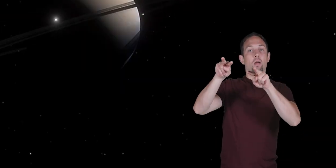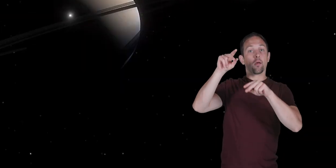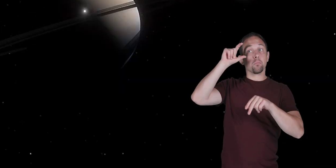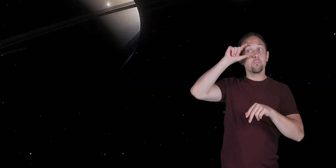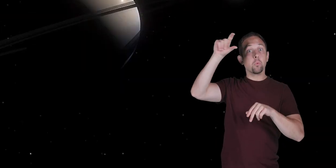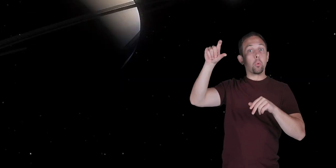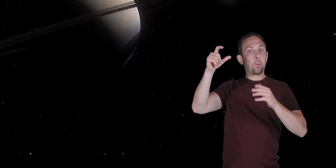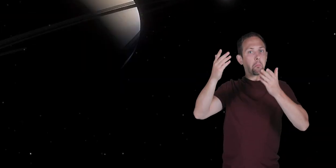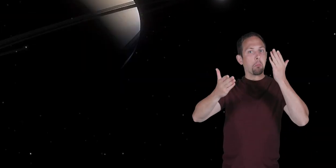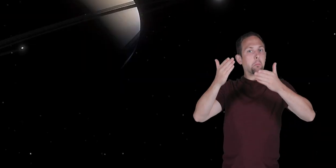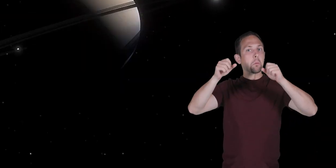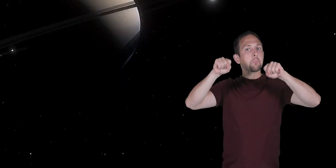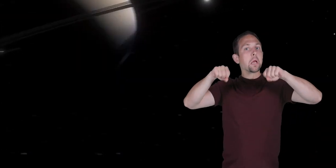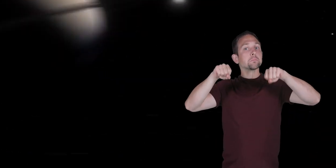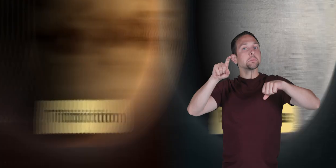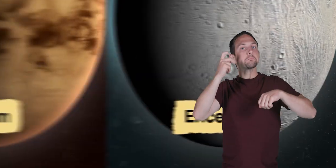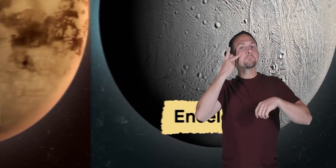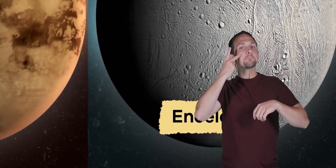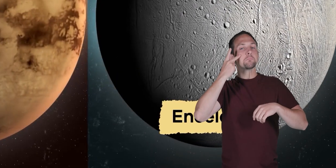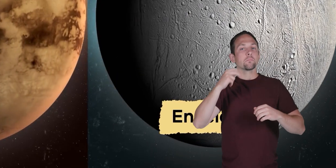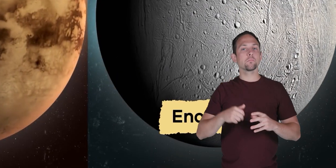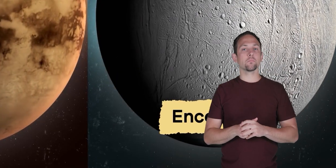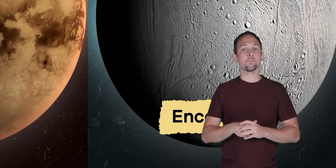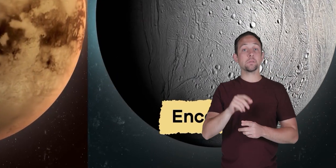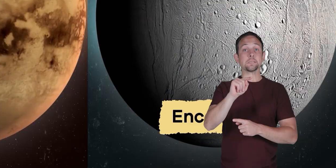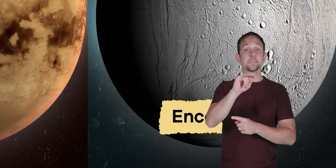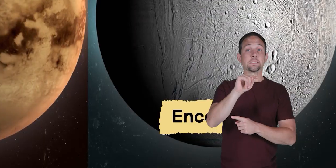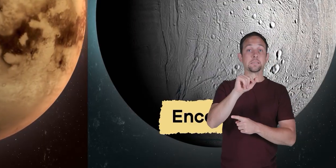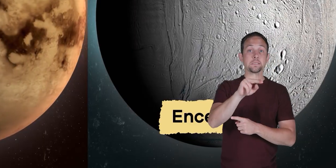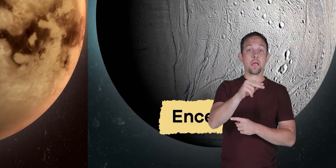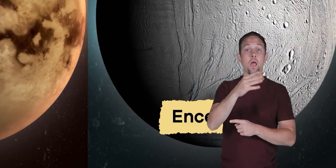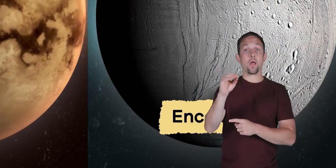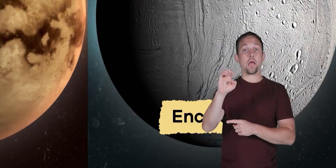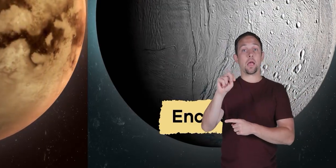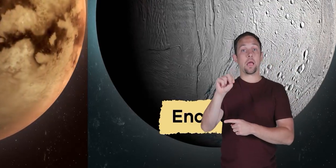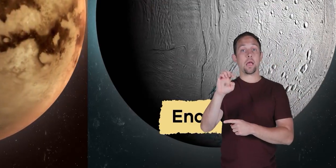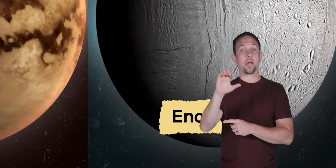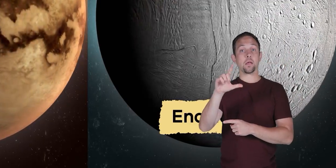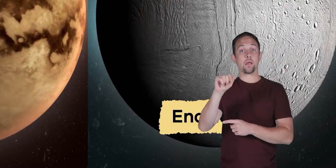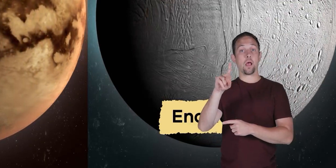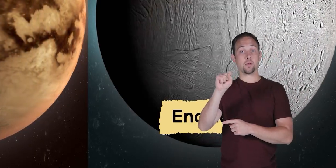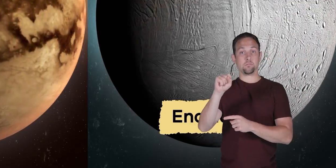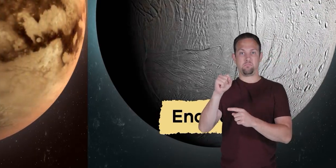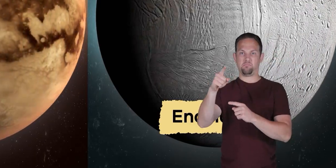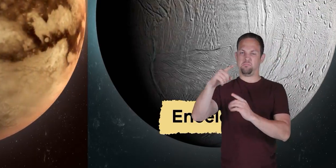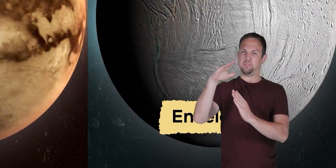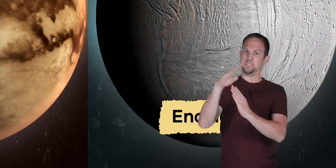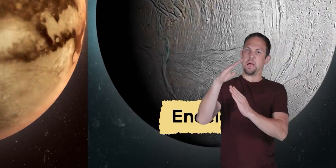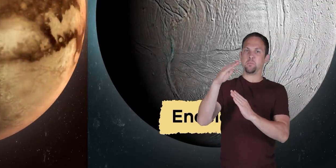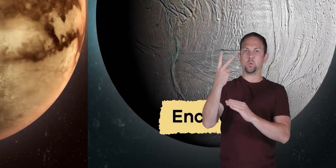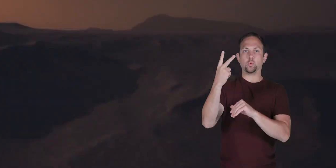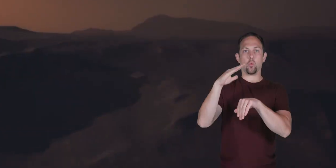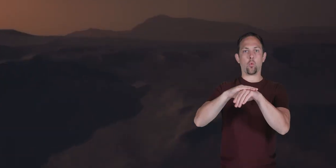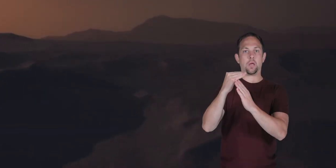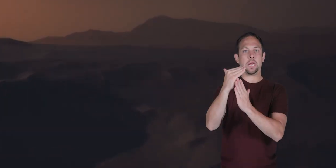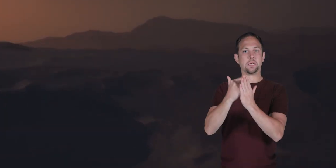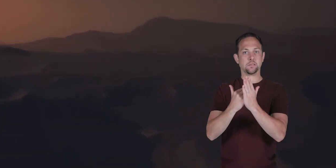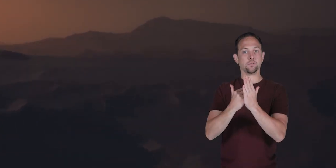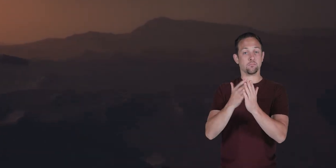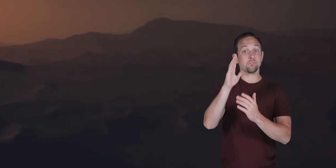look more promising Titan and Enceladus are at the top of this list but even if